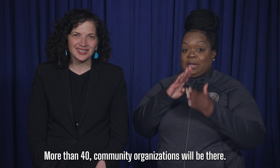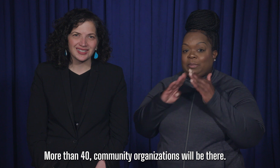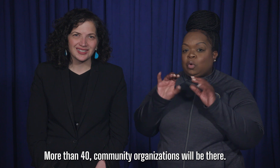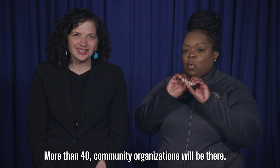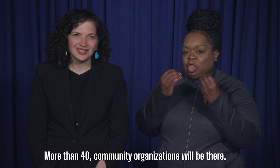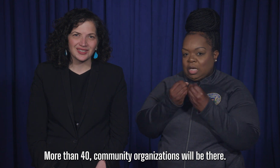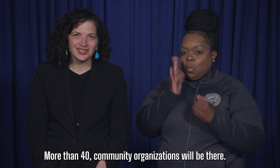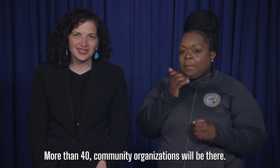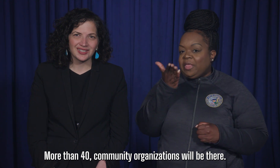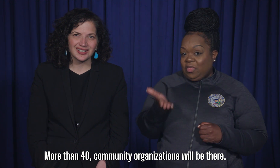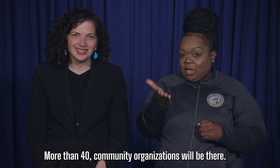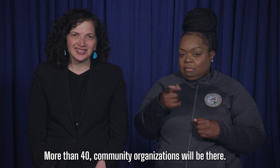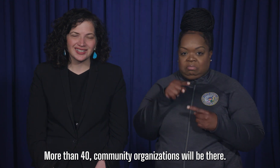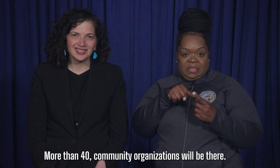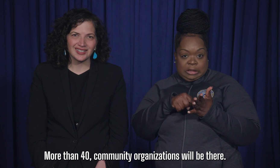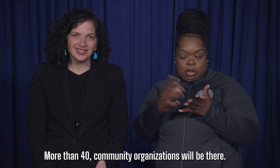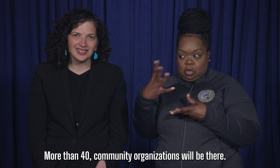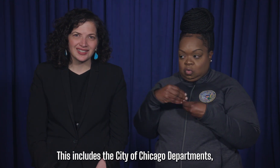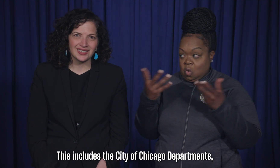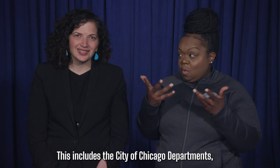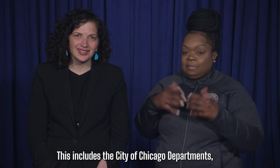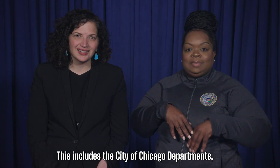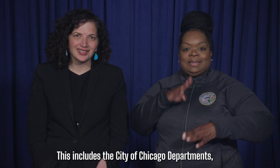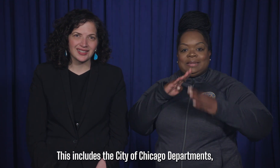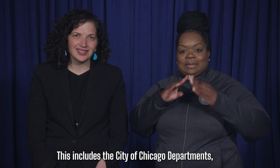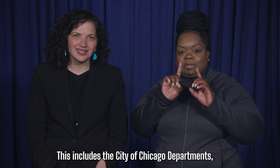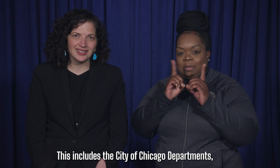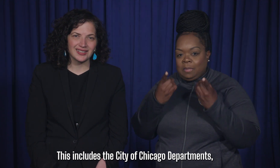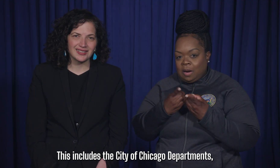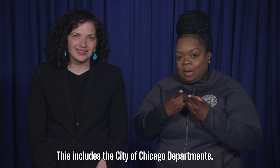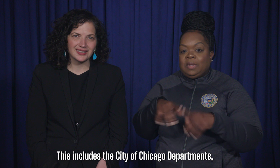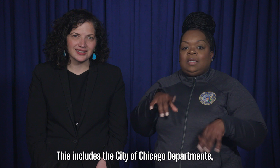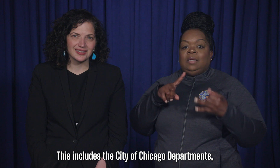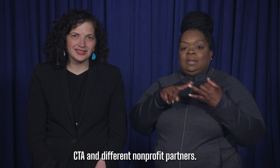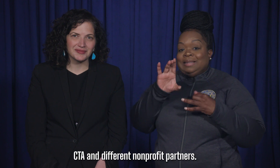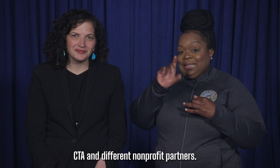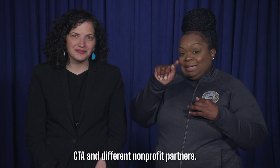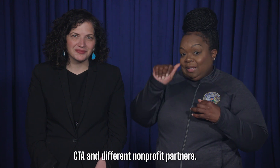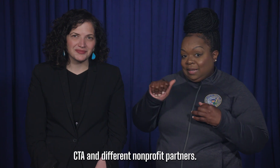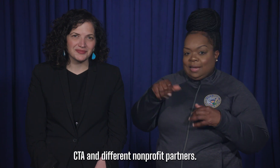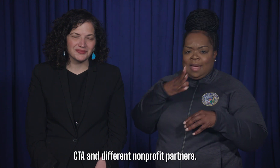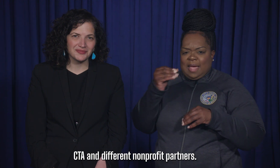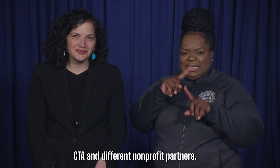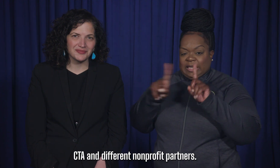community organizations will be there. This includes the City of Chicago Department's CTA and different